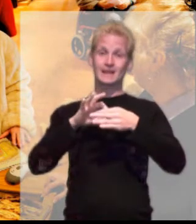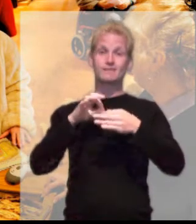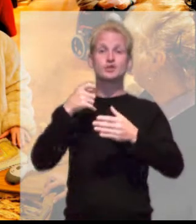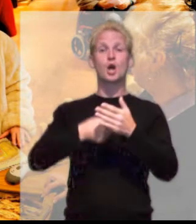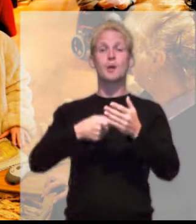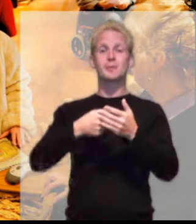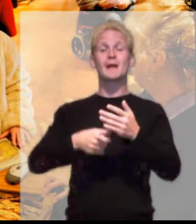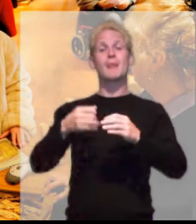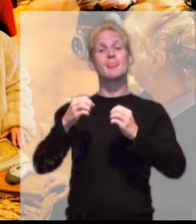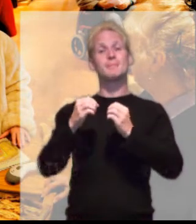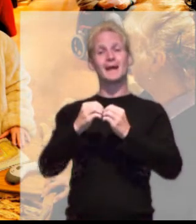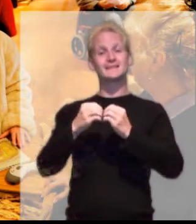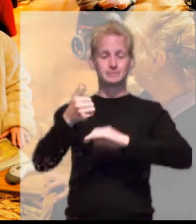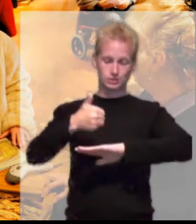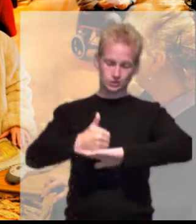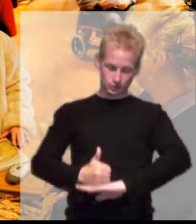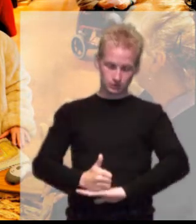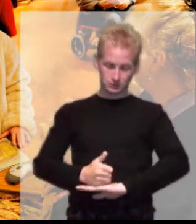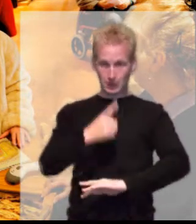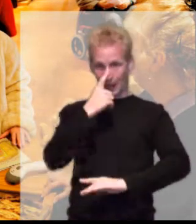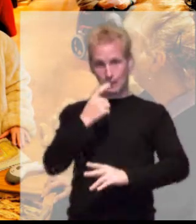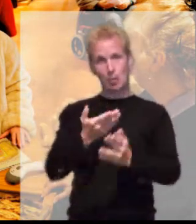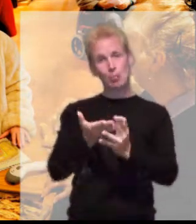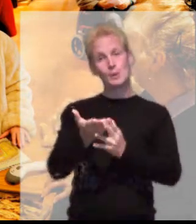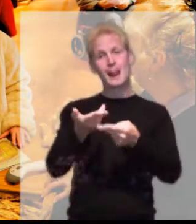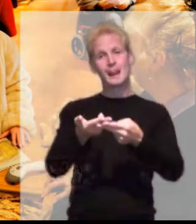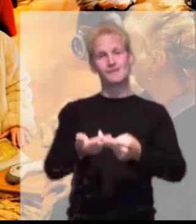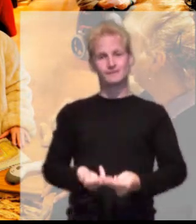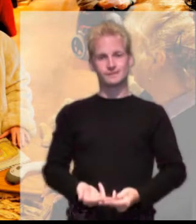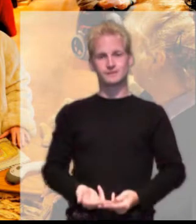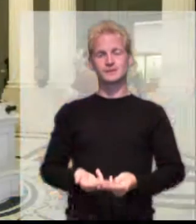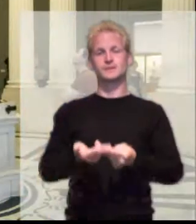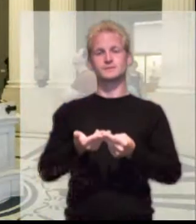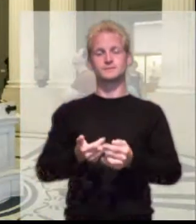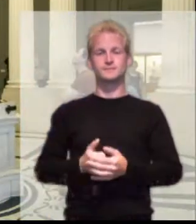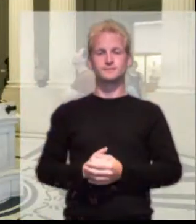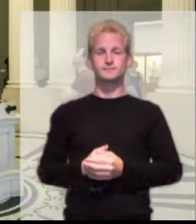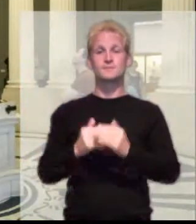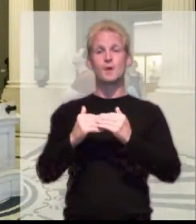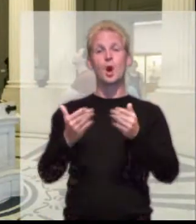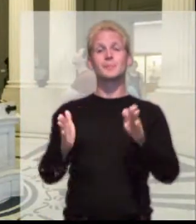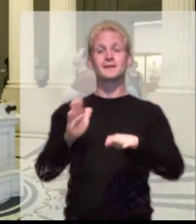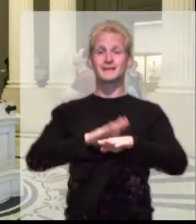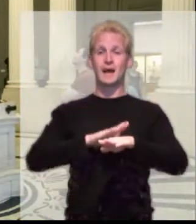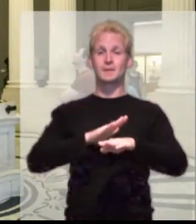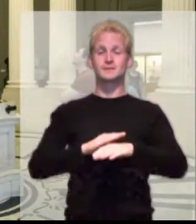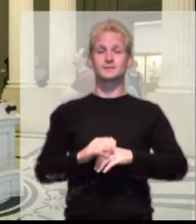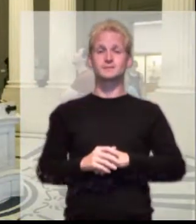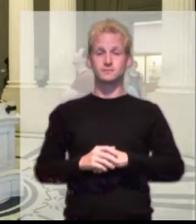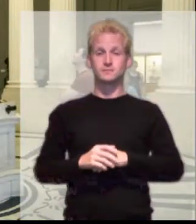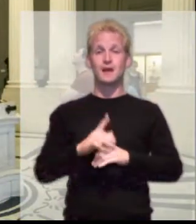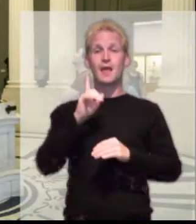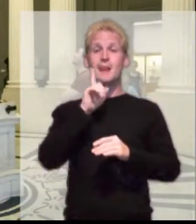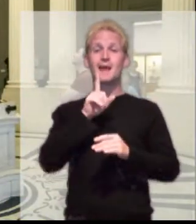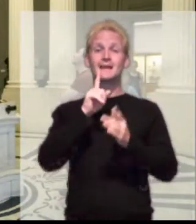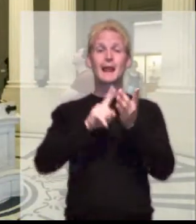basement, accessible via the lift. Opening times The Lady Lever Art Gallery